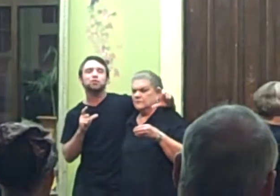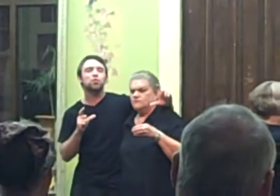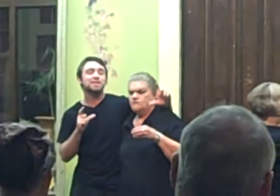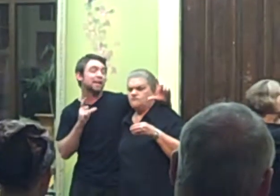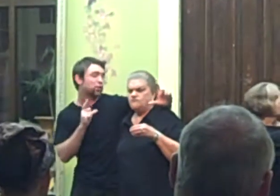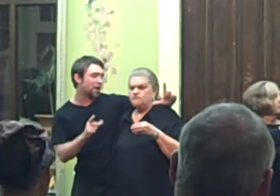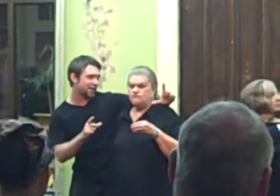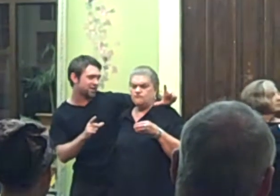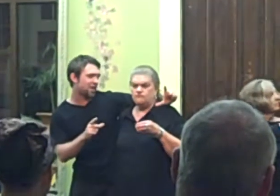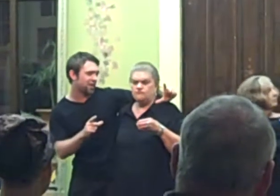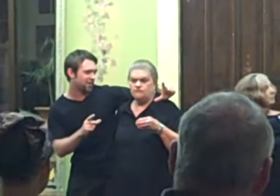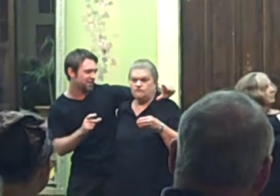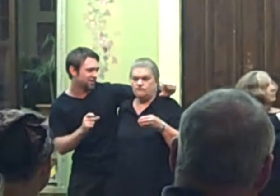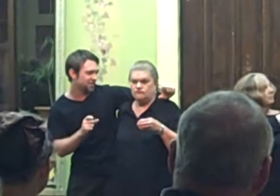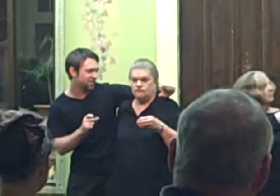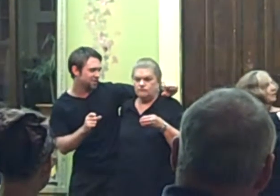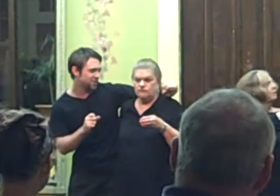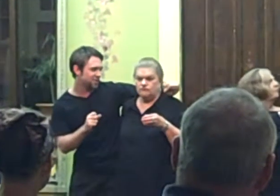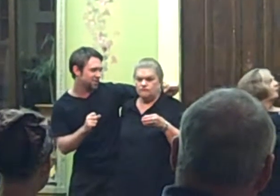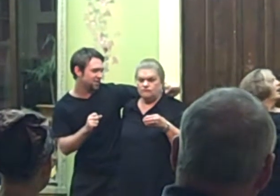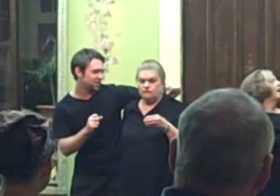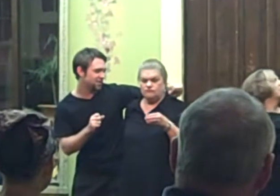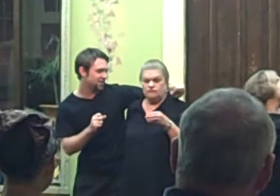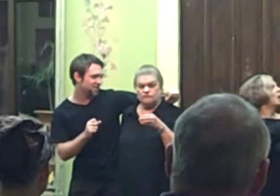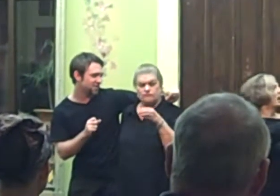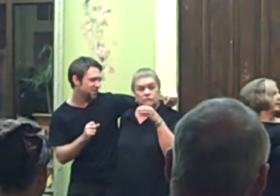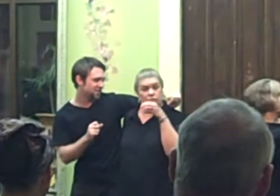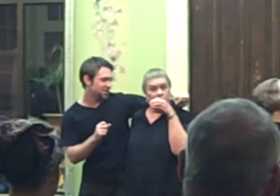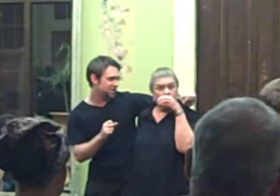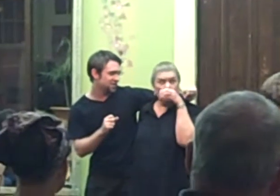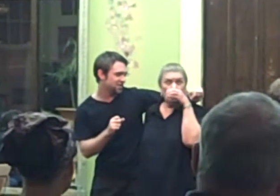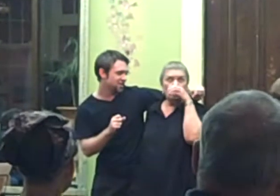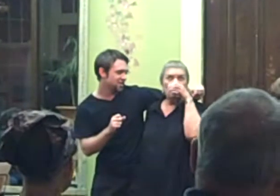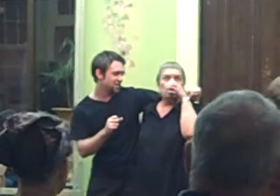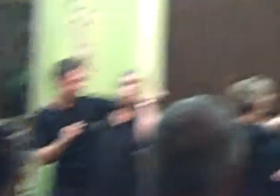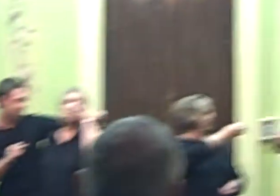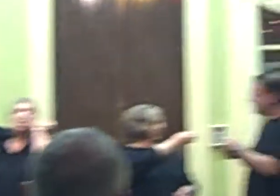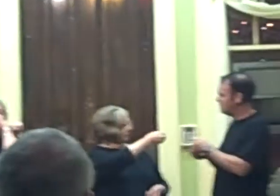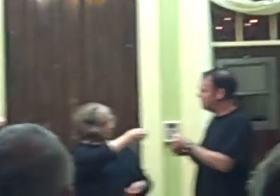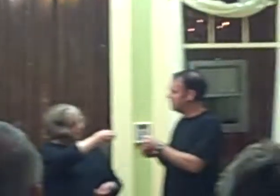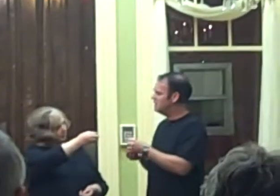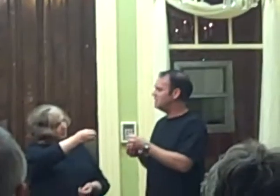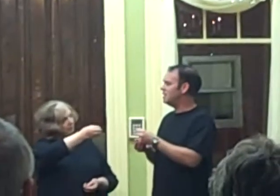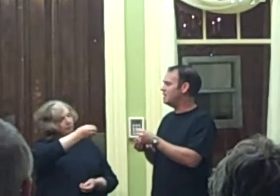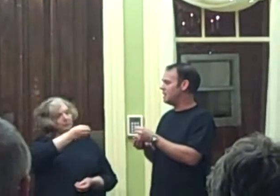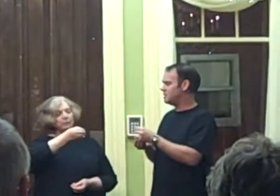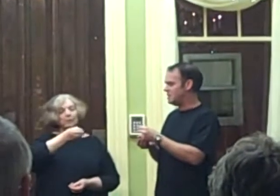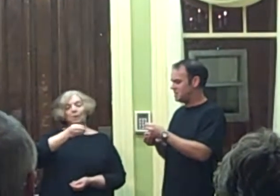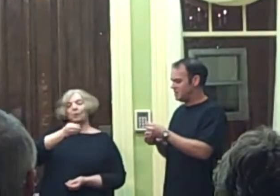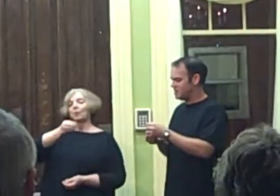to as a credit card. A fine wine. A It's just a credit to the county of Yes, it is.